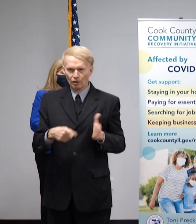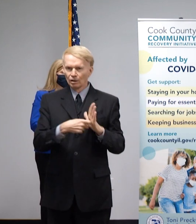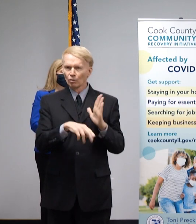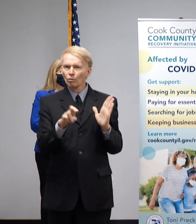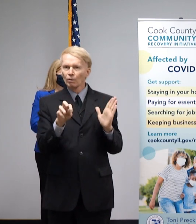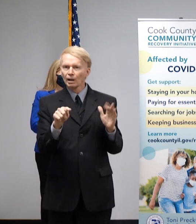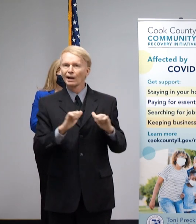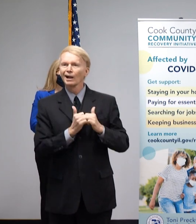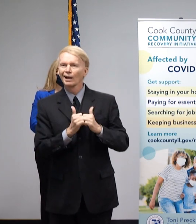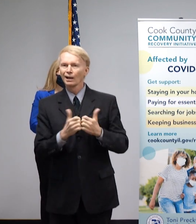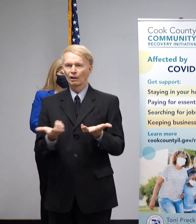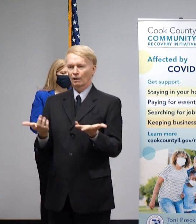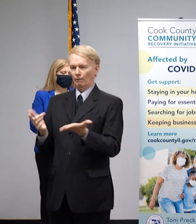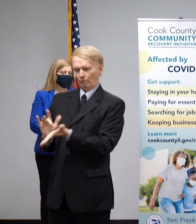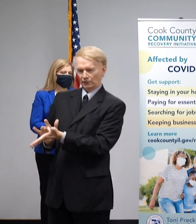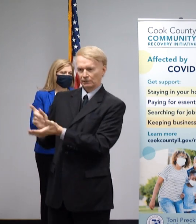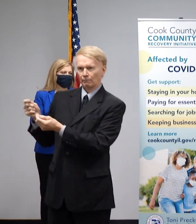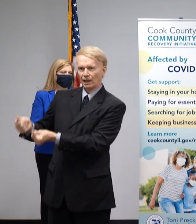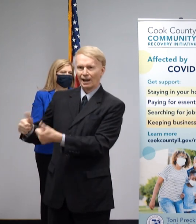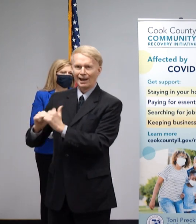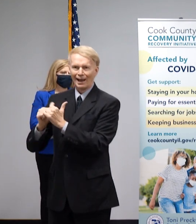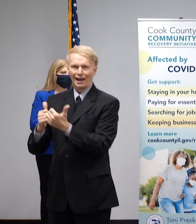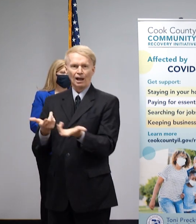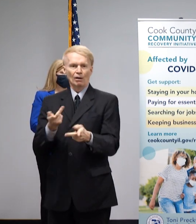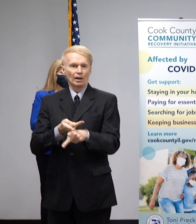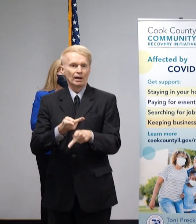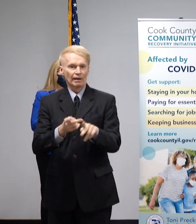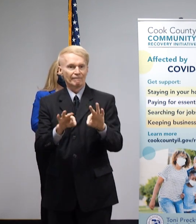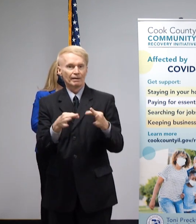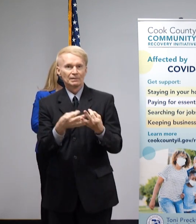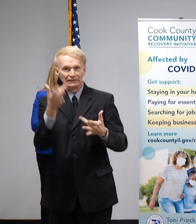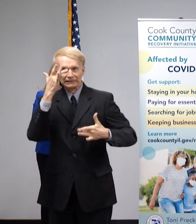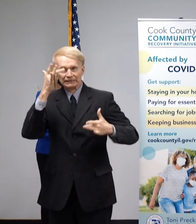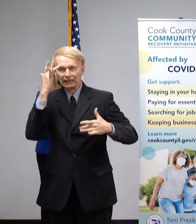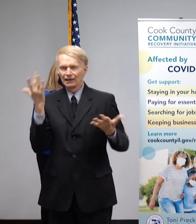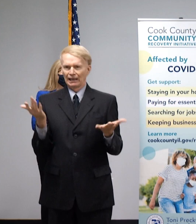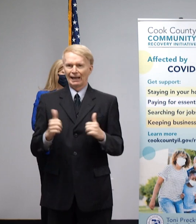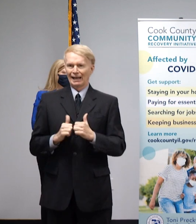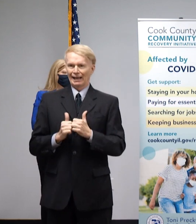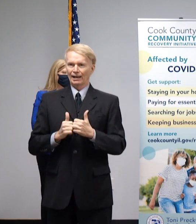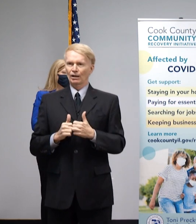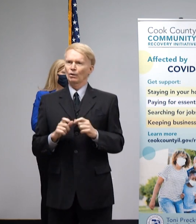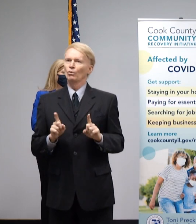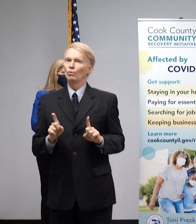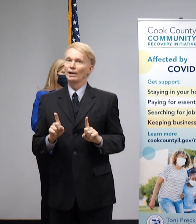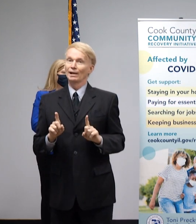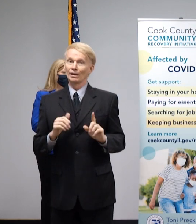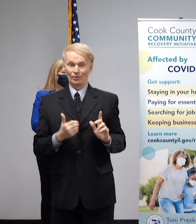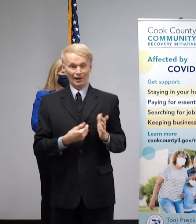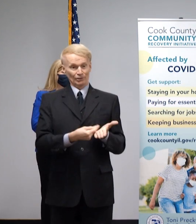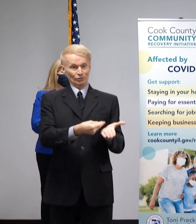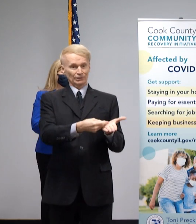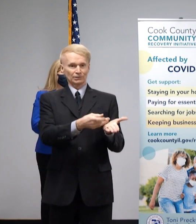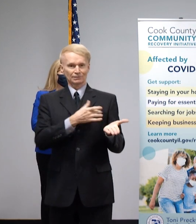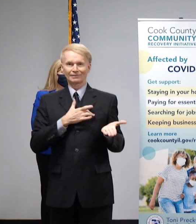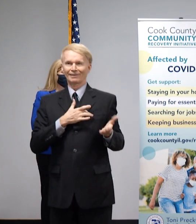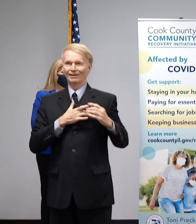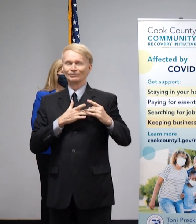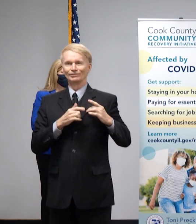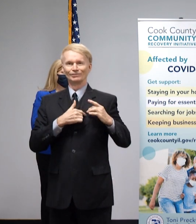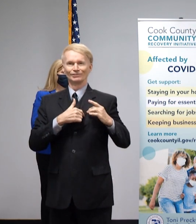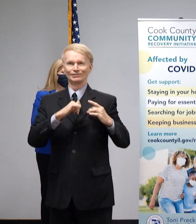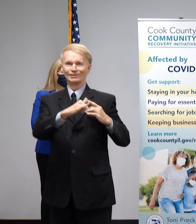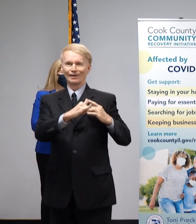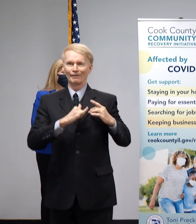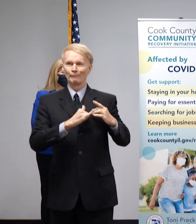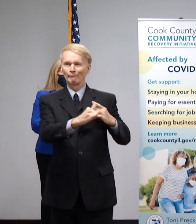or caring for a sick loved one. Where our treasure is, is where our hearts will be also. And I'm grateful that